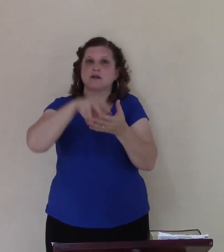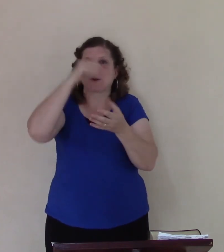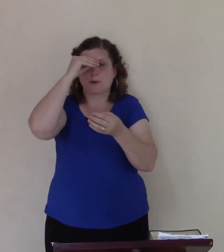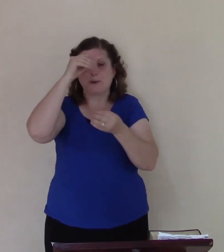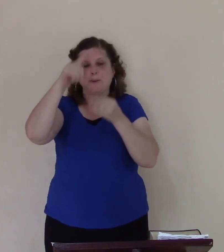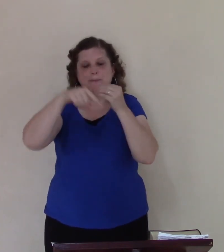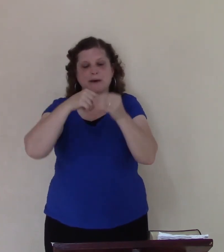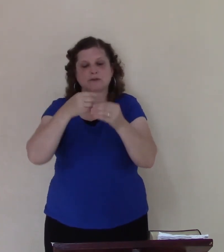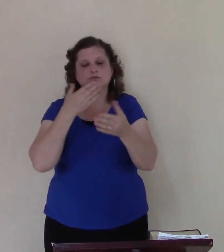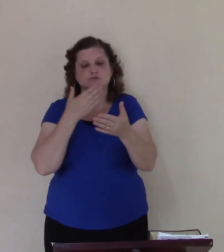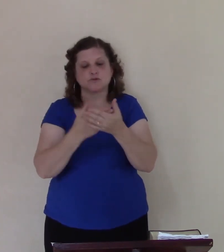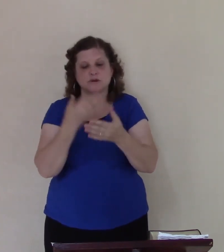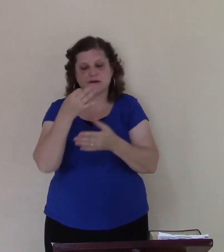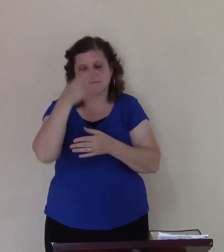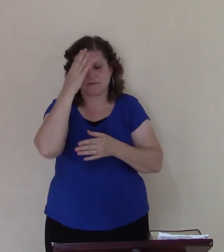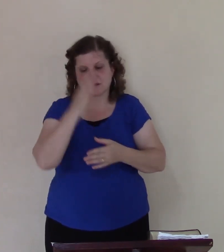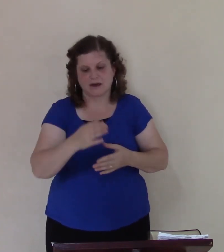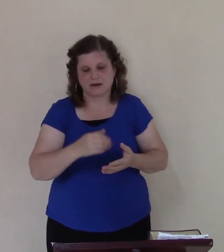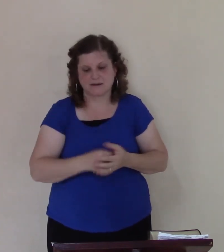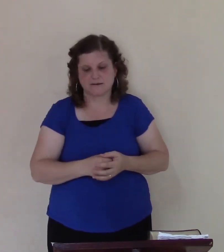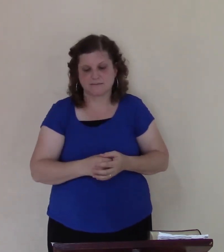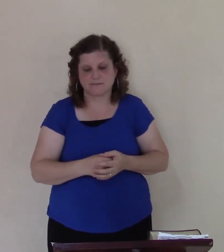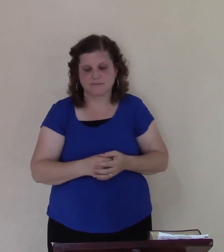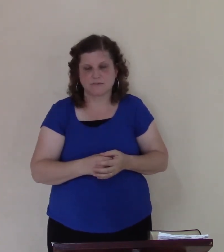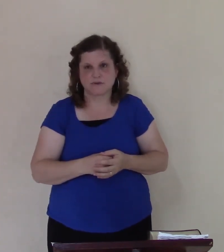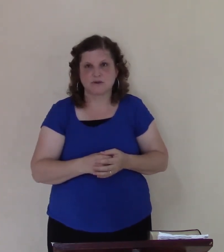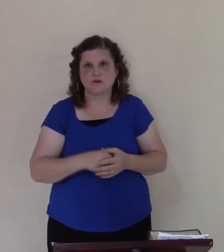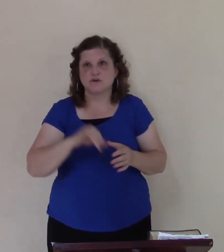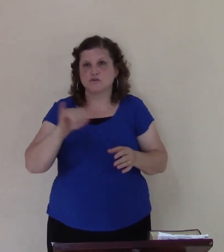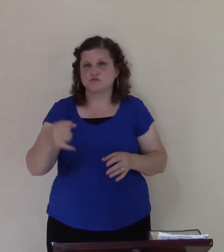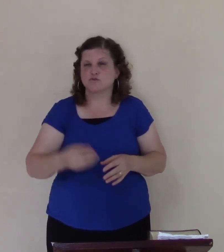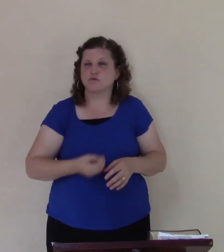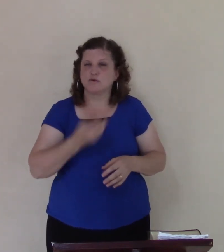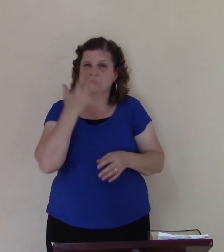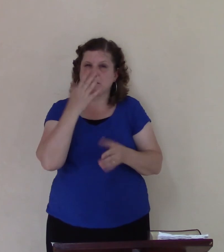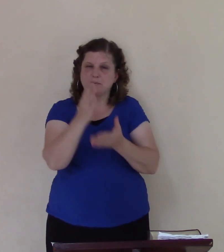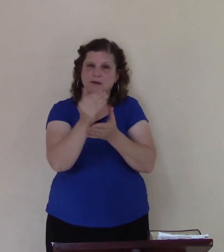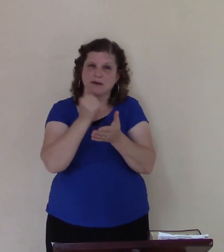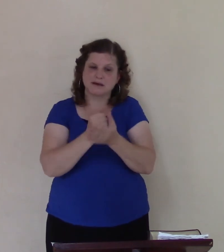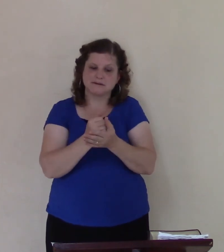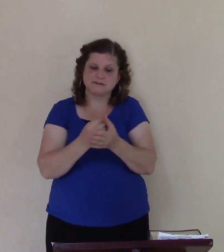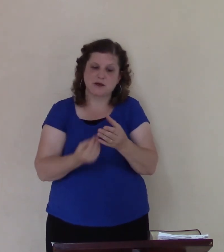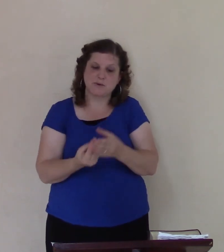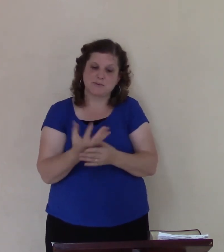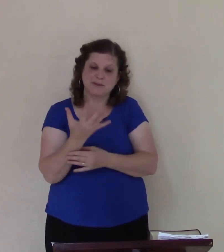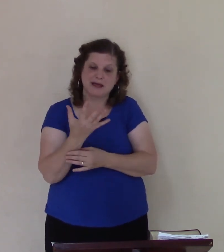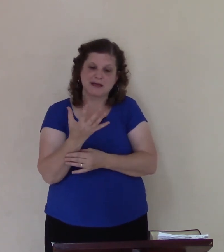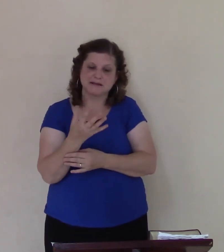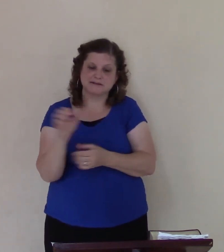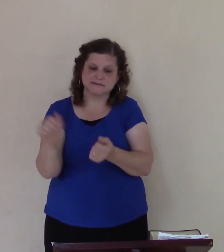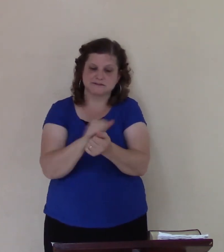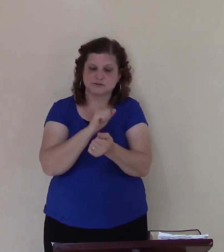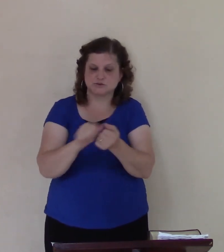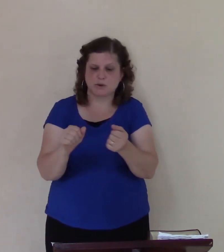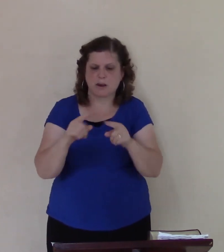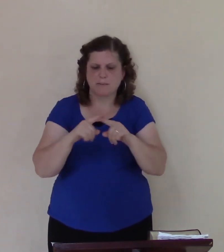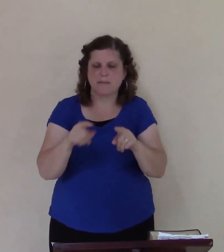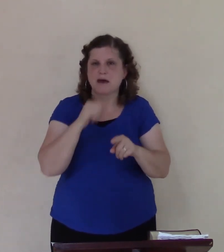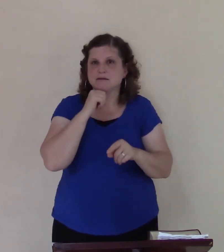John was upset of the destruction of the plant but he desired the destruction of the city can you imagine that